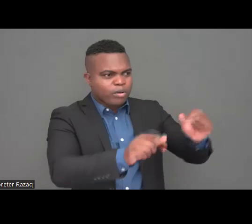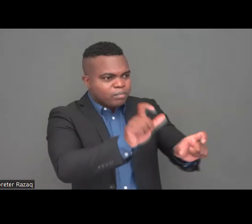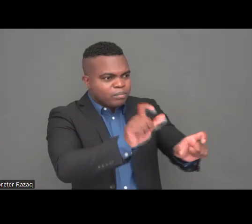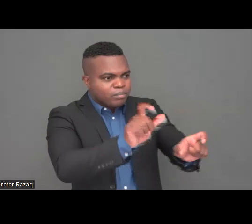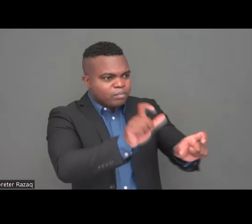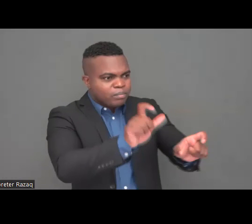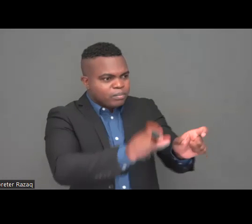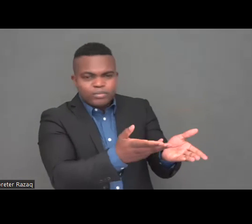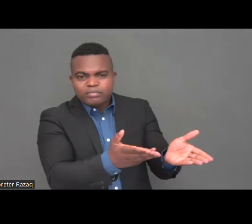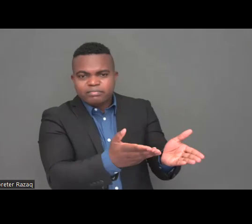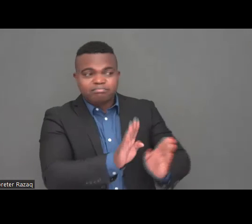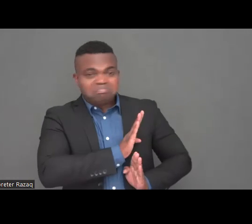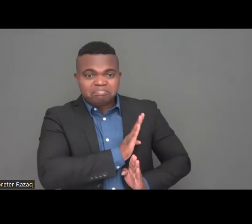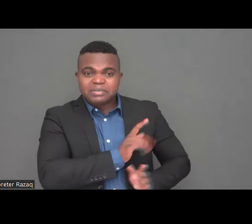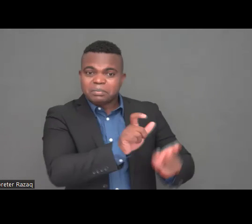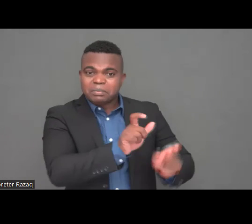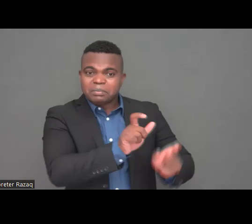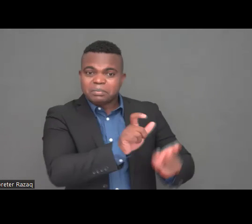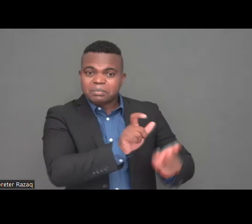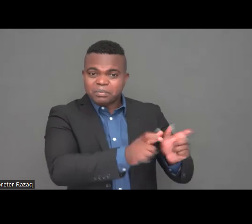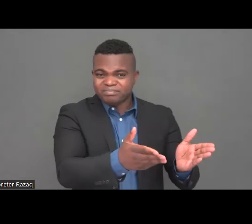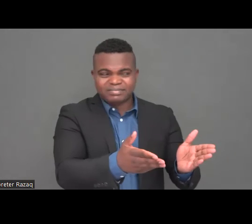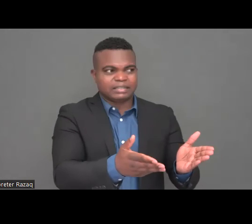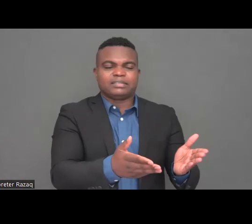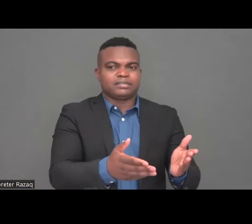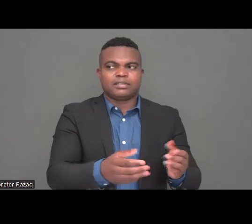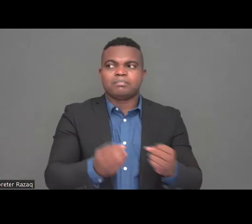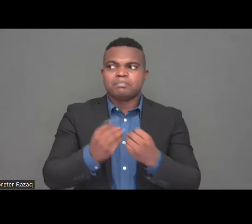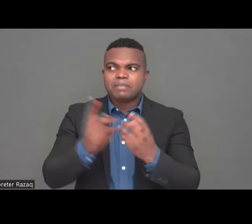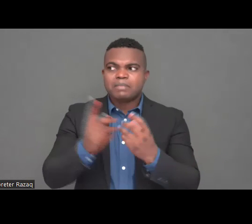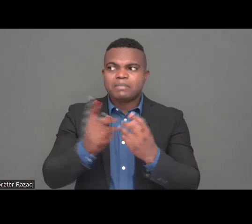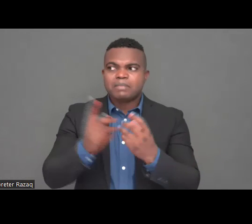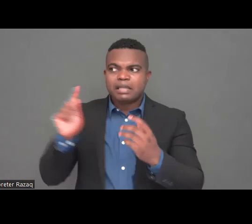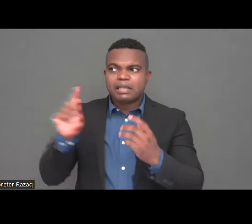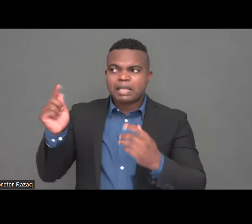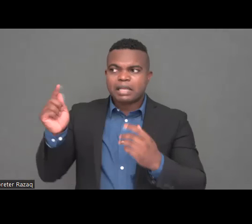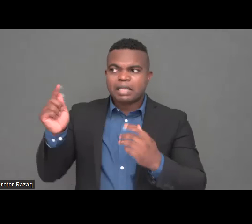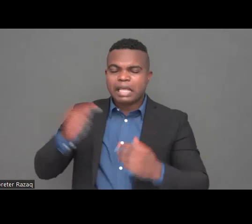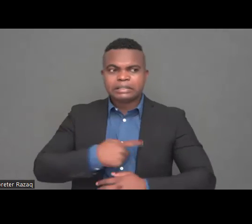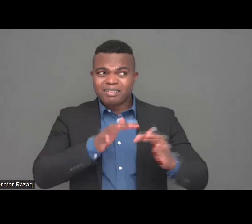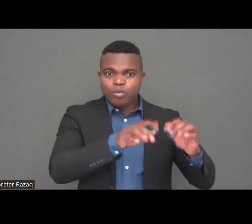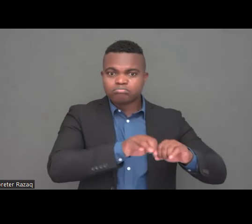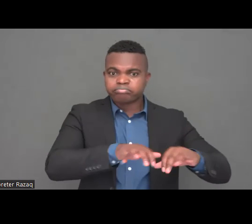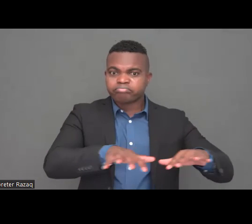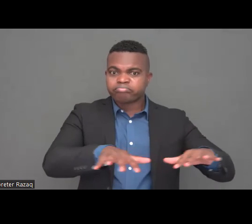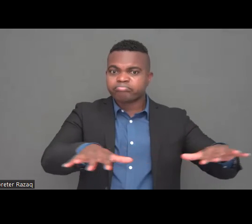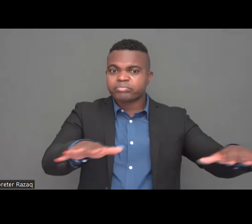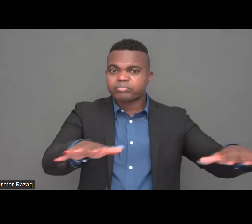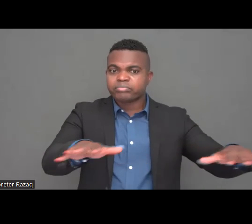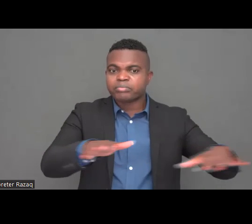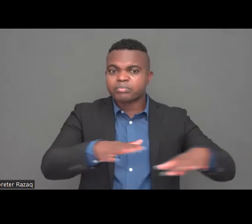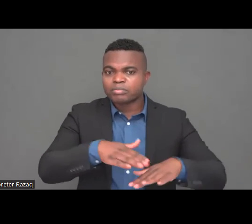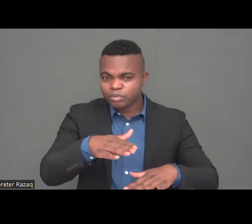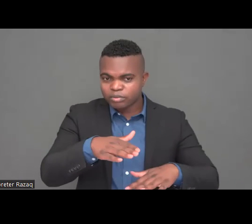dropped on the maternity water in Mariupol the hole in it ground made by